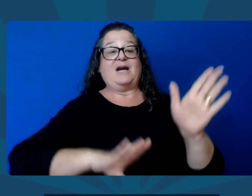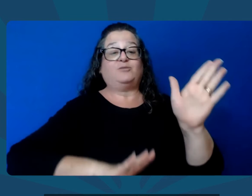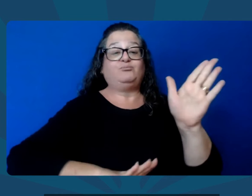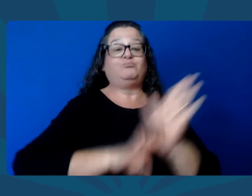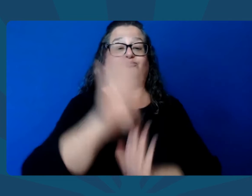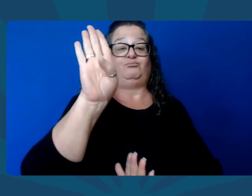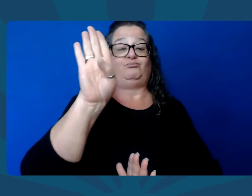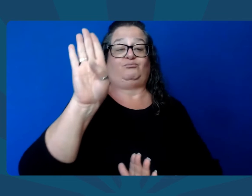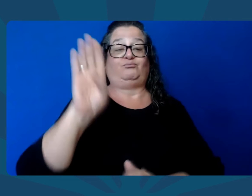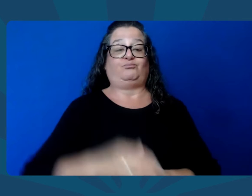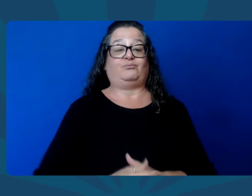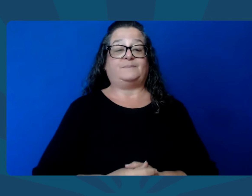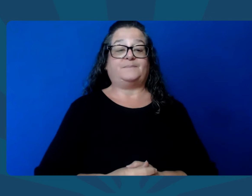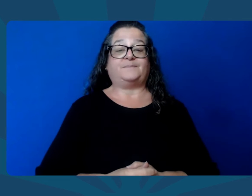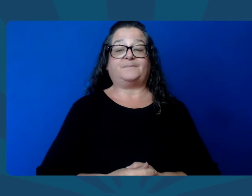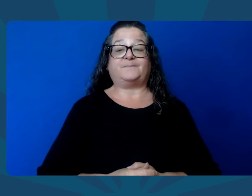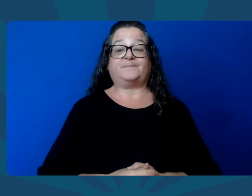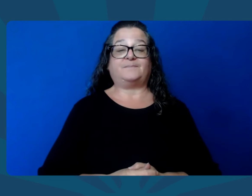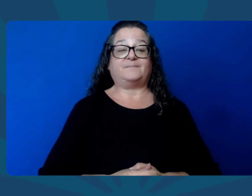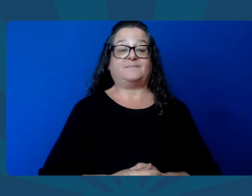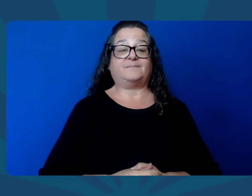where students thrive.